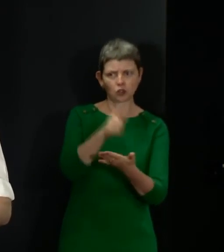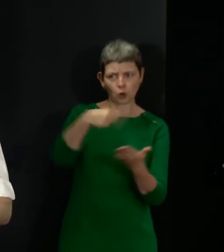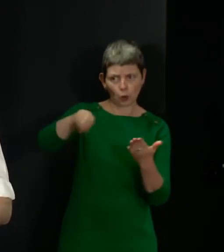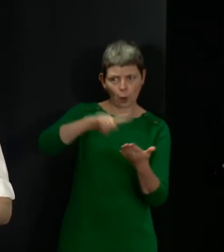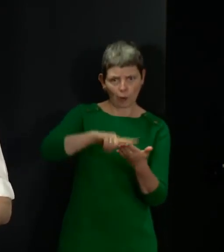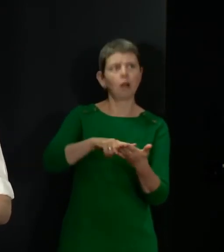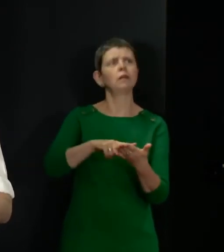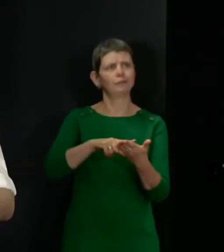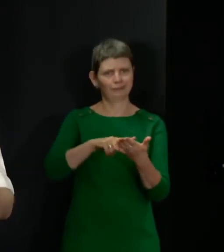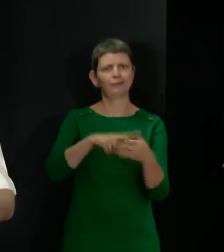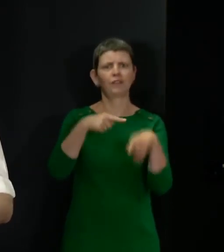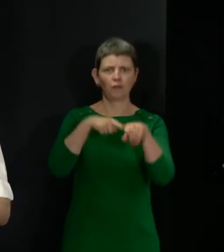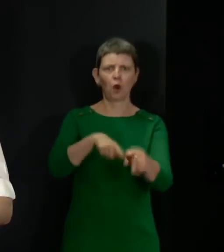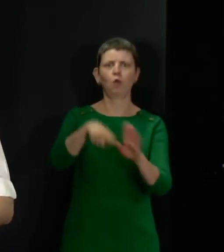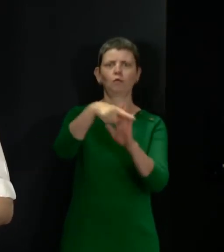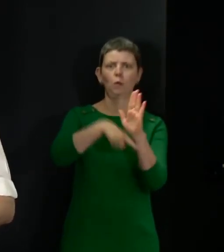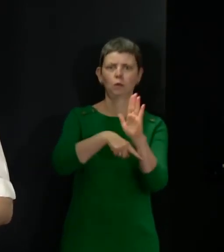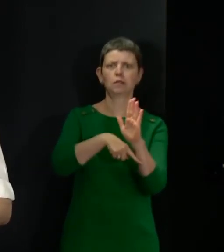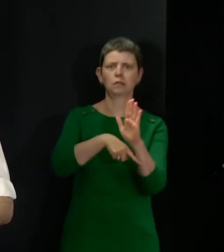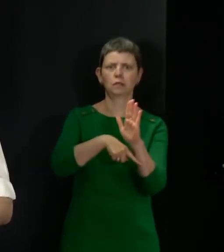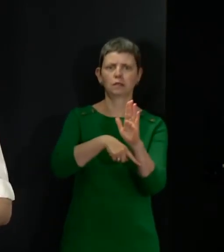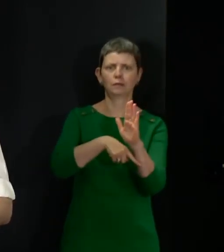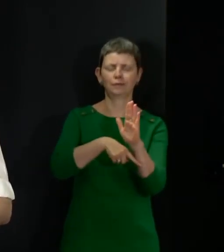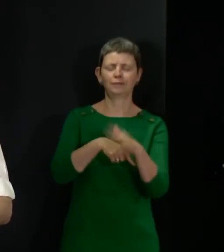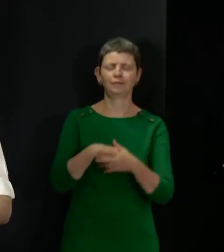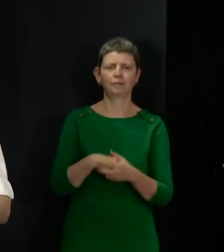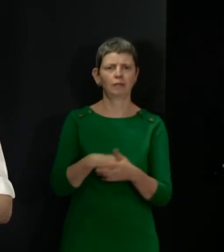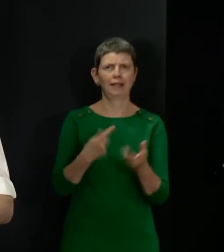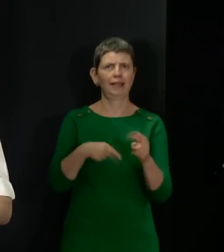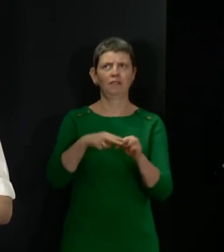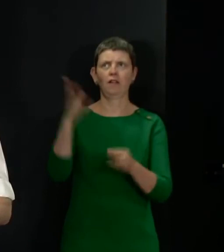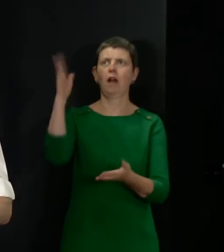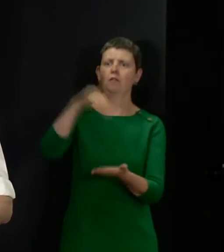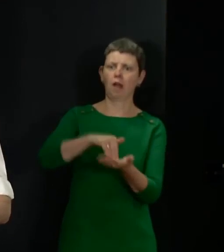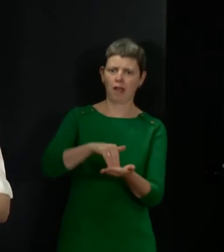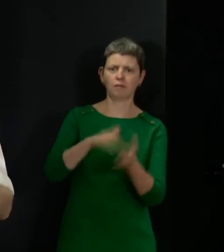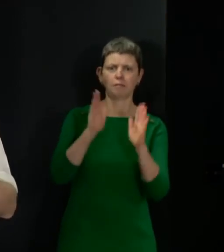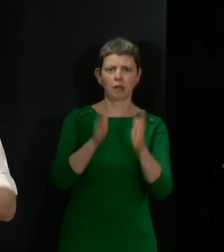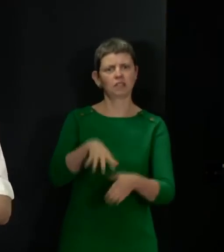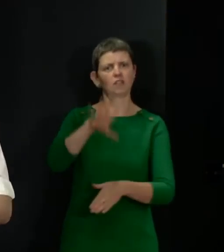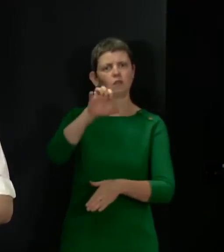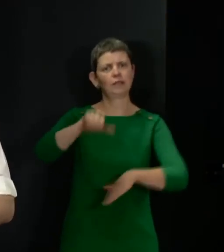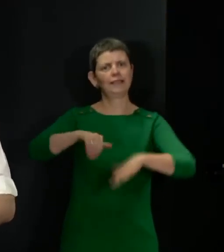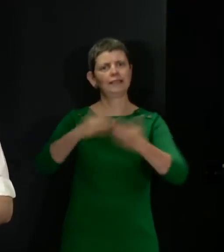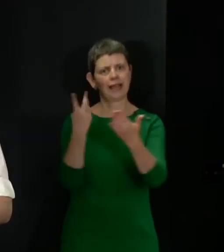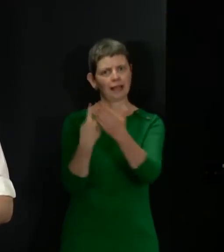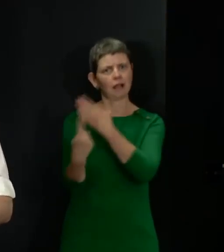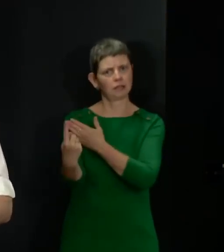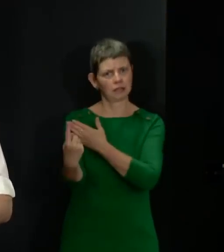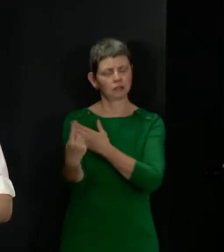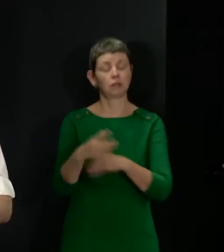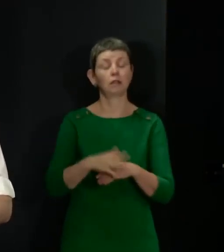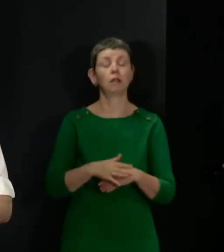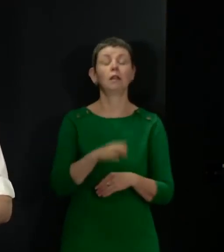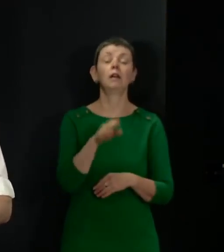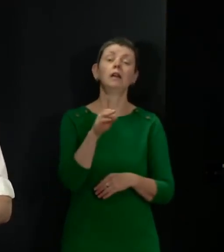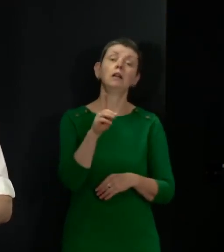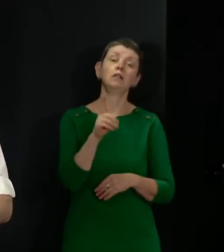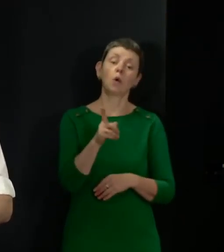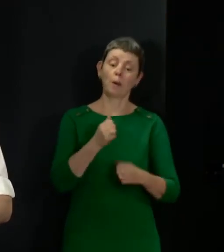cooperation from people who are subject to a quarantine period. From my perspective, I